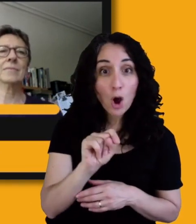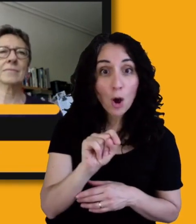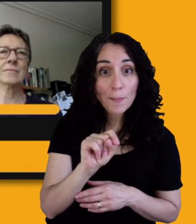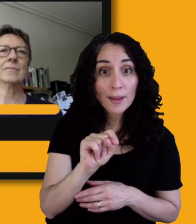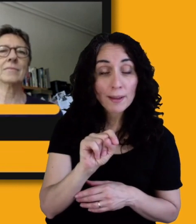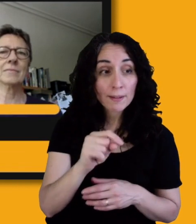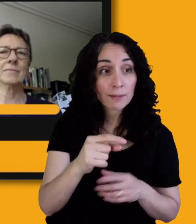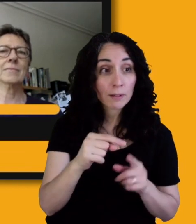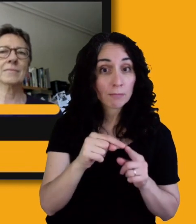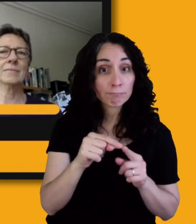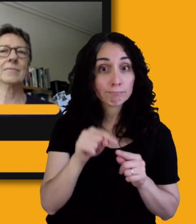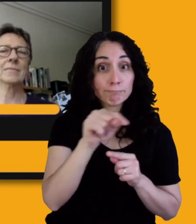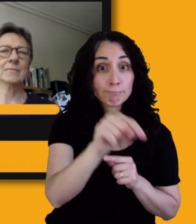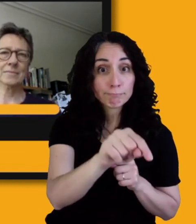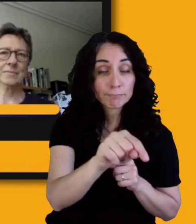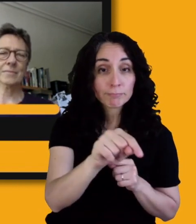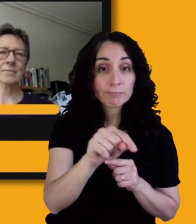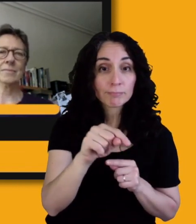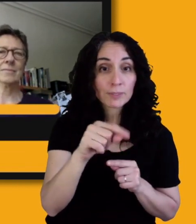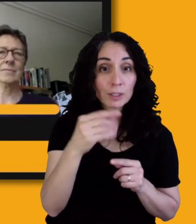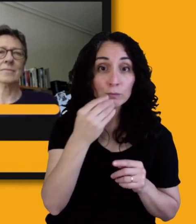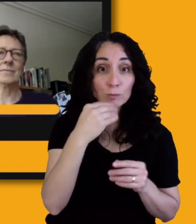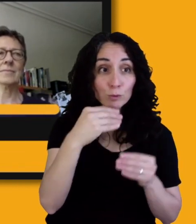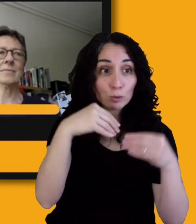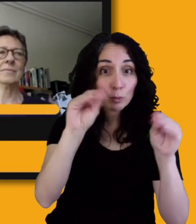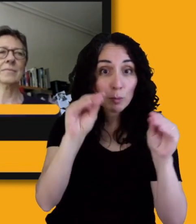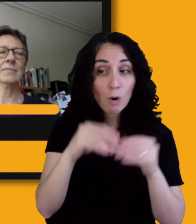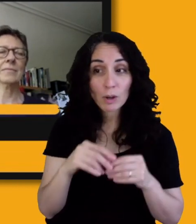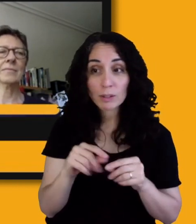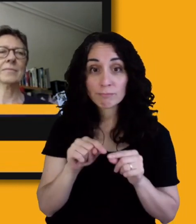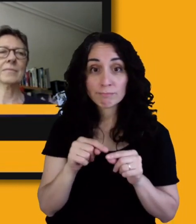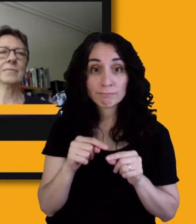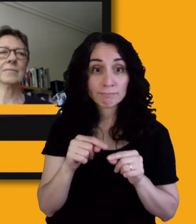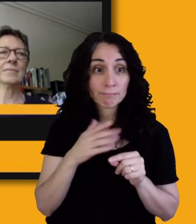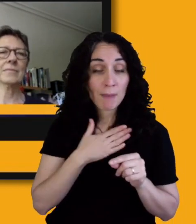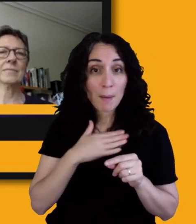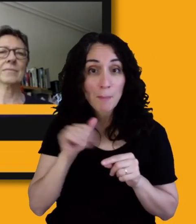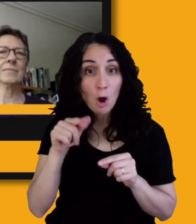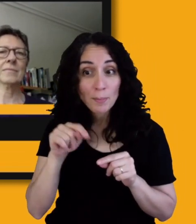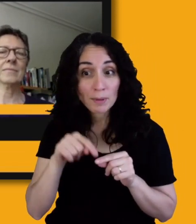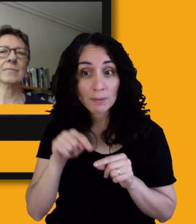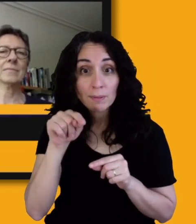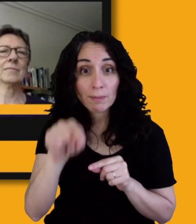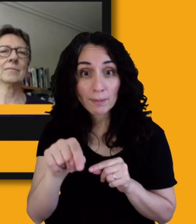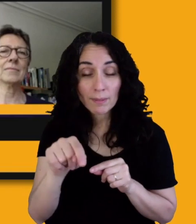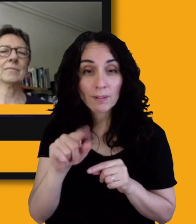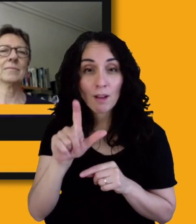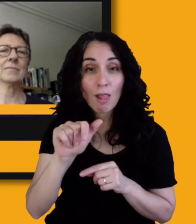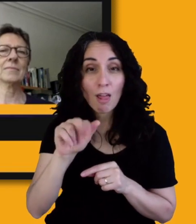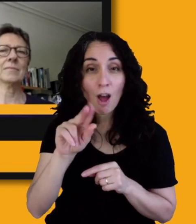How far is the laundromat from my apartment? Essential things like that. Daily, independent living,